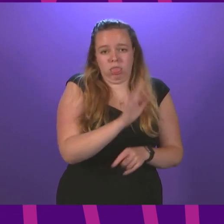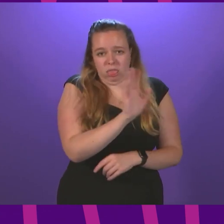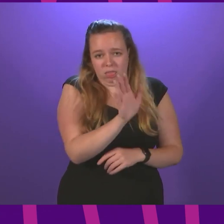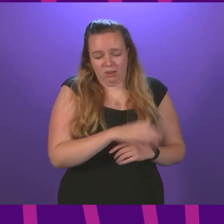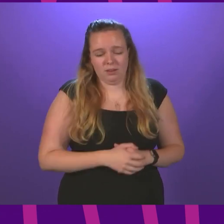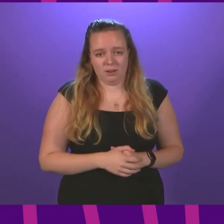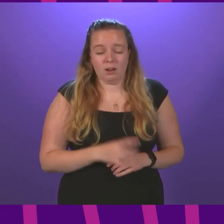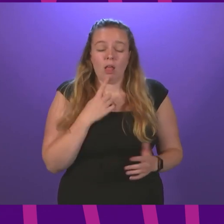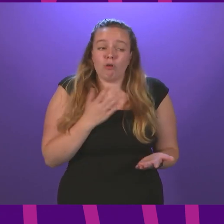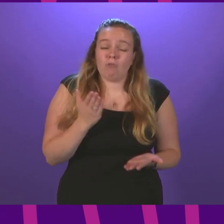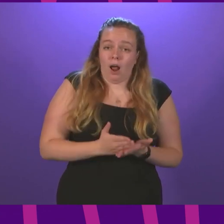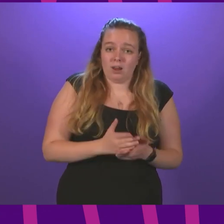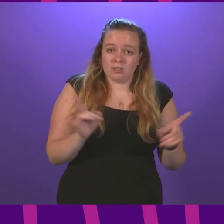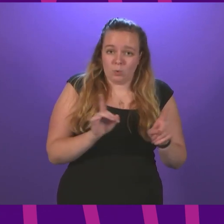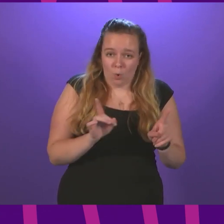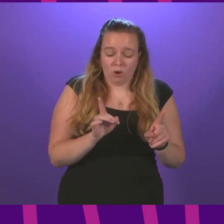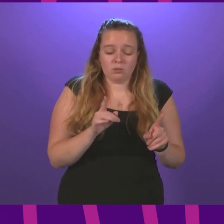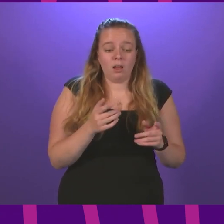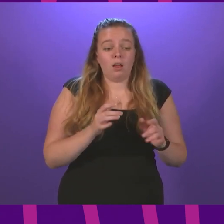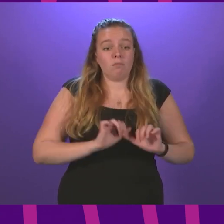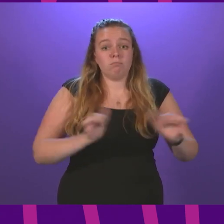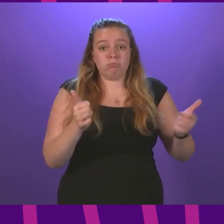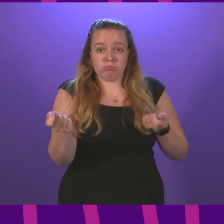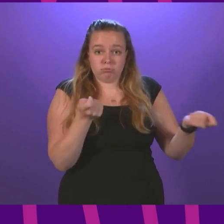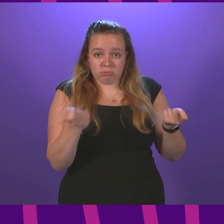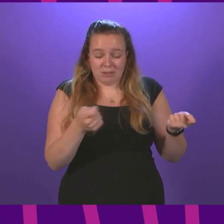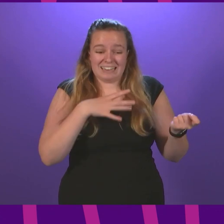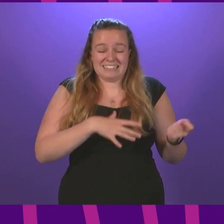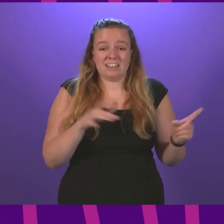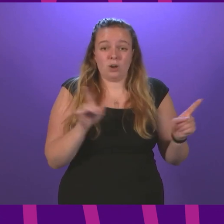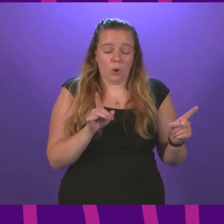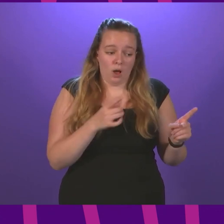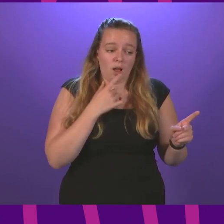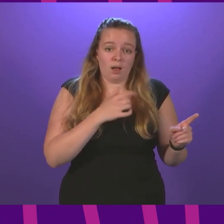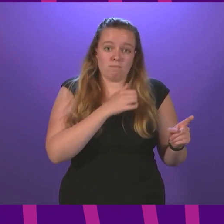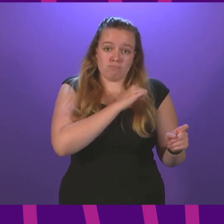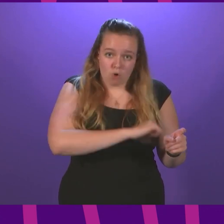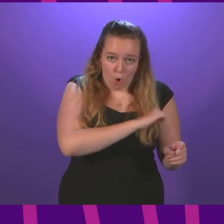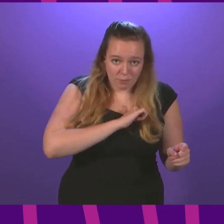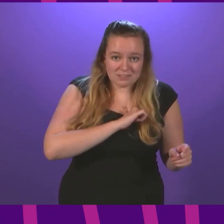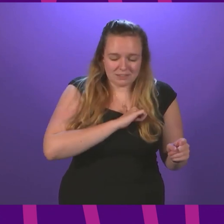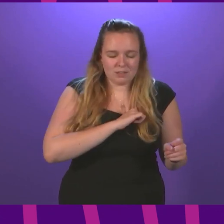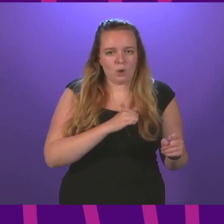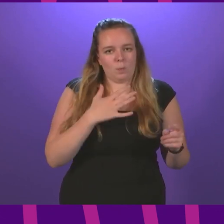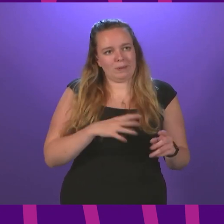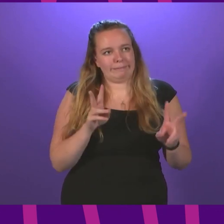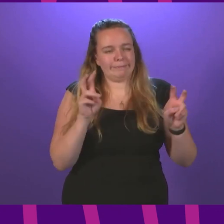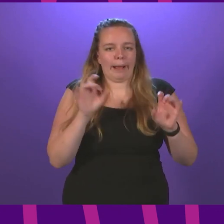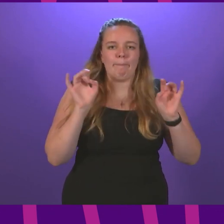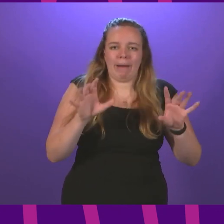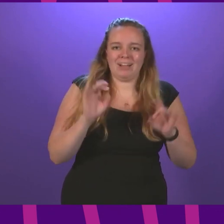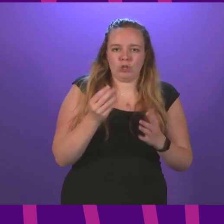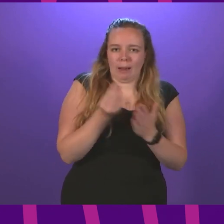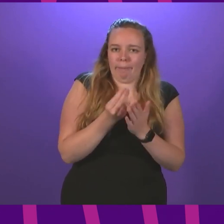reality is that effective governance requires not only empty promises to shape the magic money tree and pay for